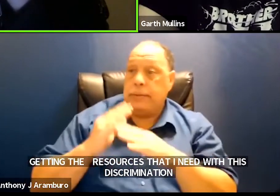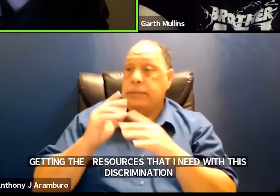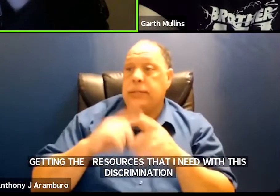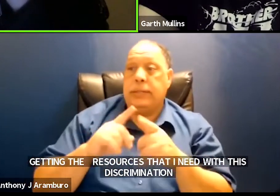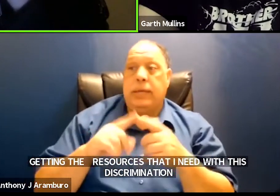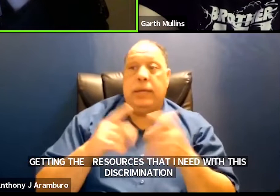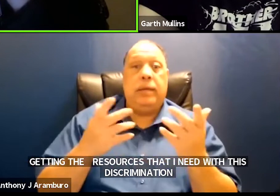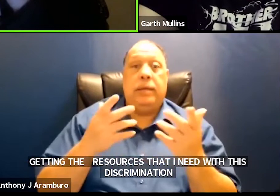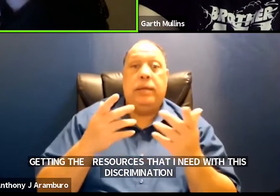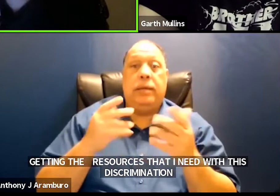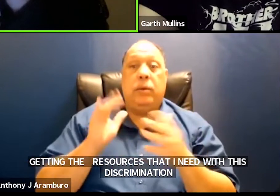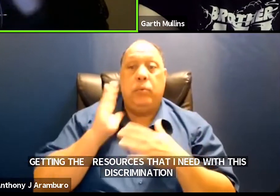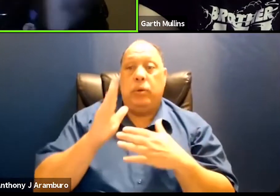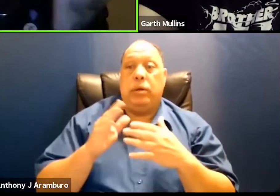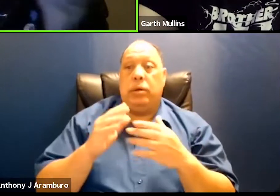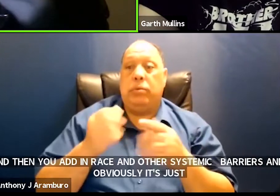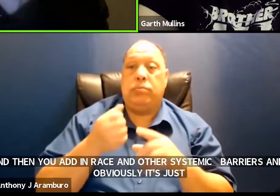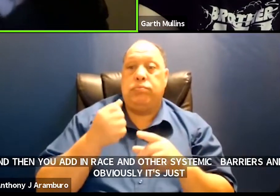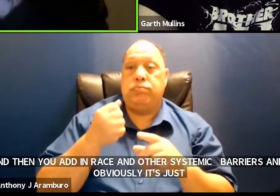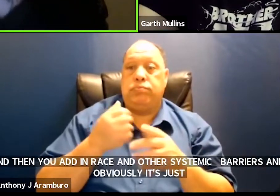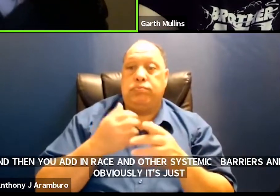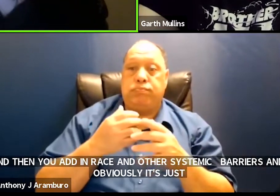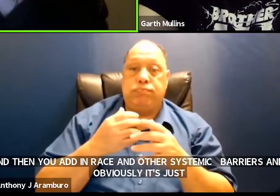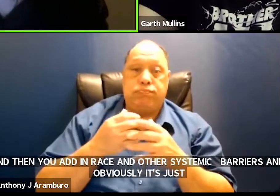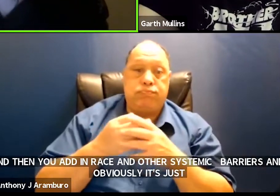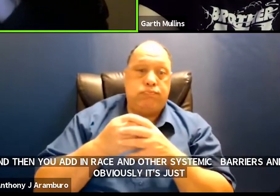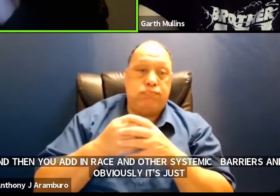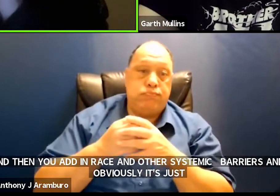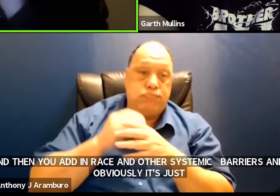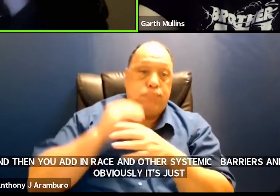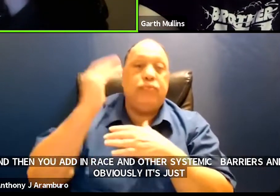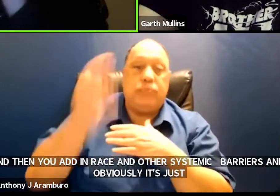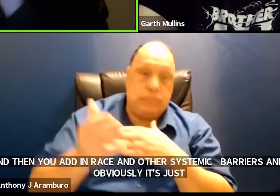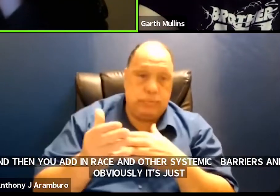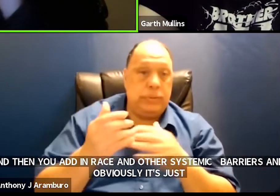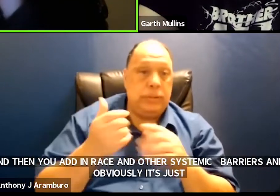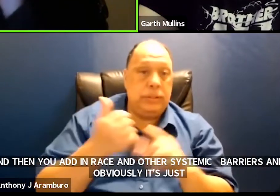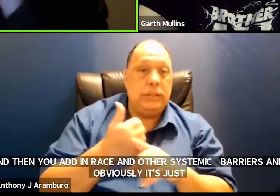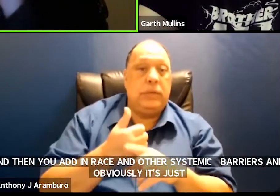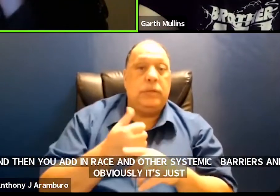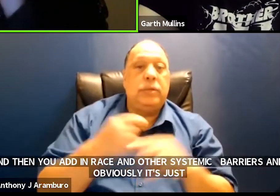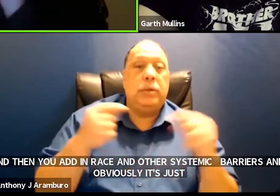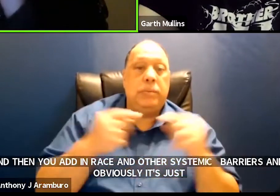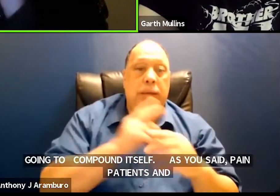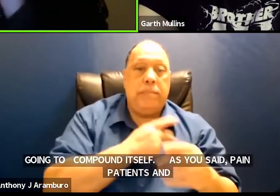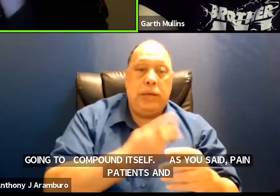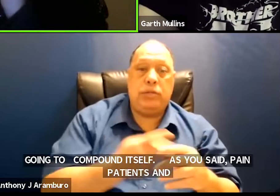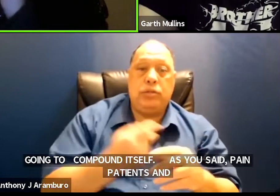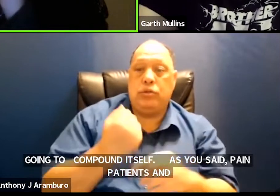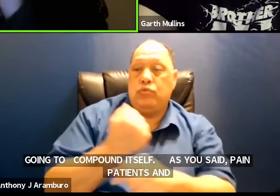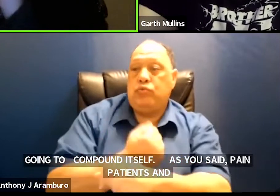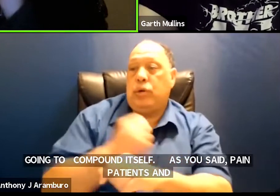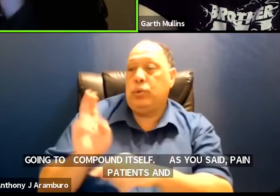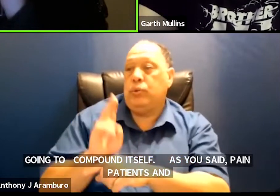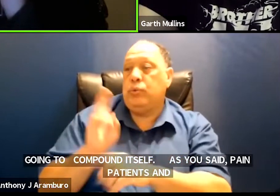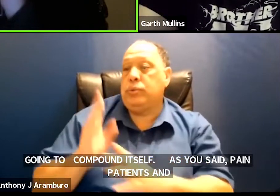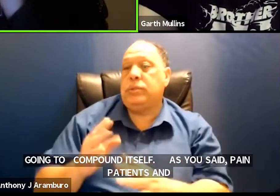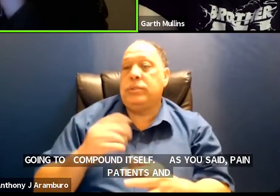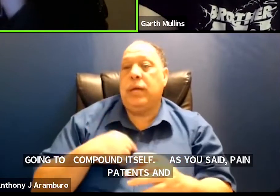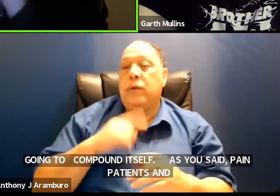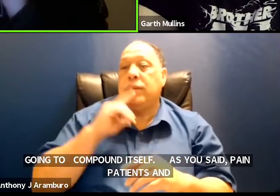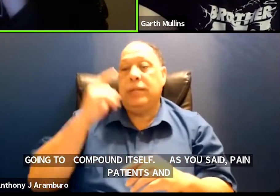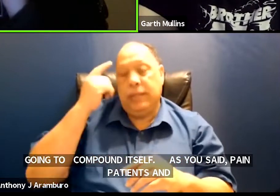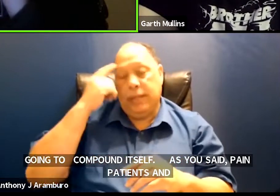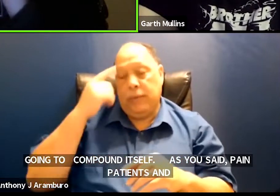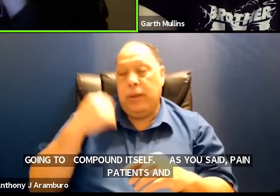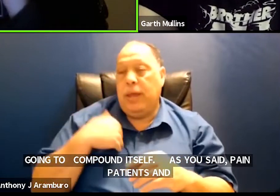compound itself and yeah as you said pain patients and drug users i really i really think that we have a natural